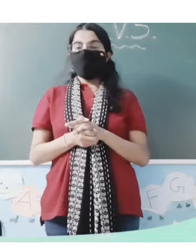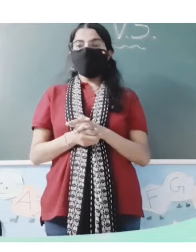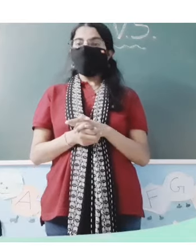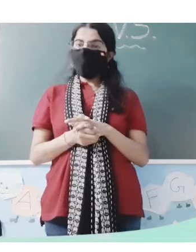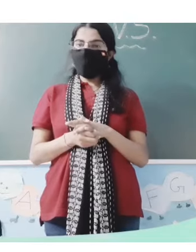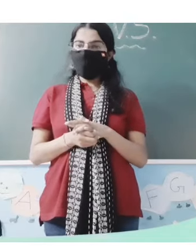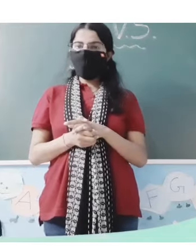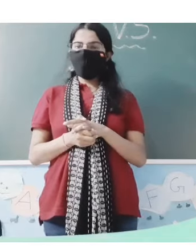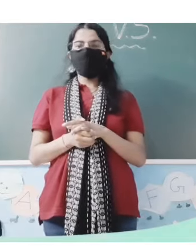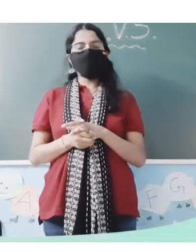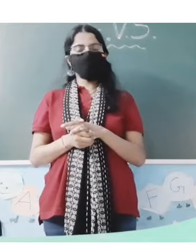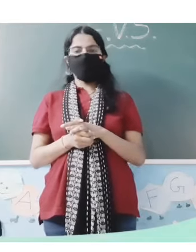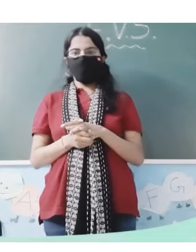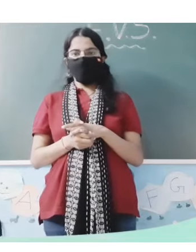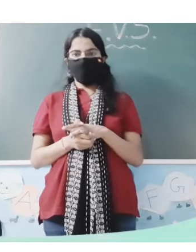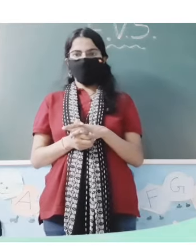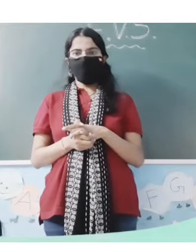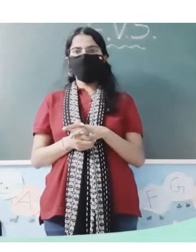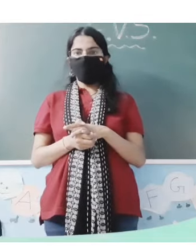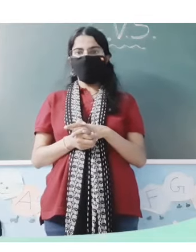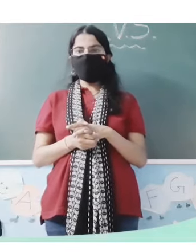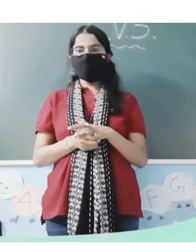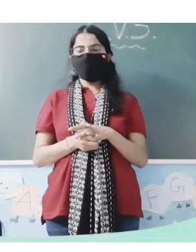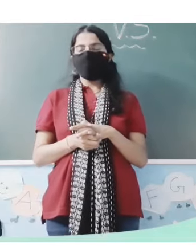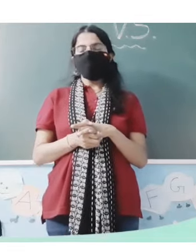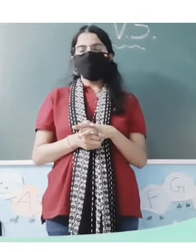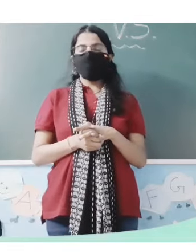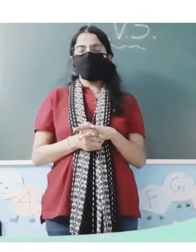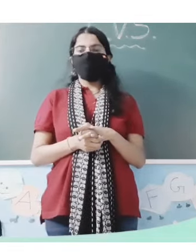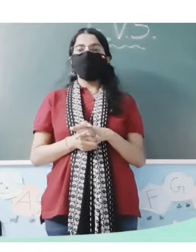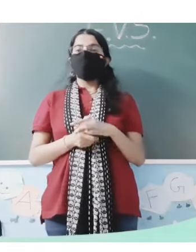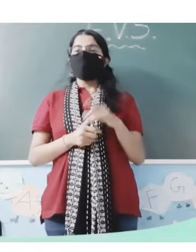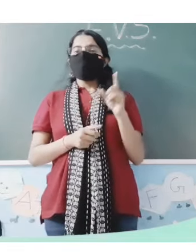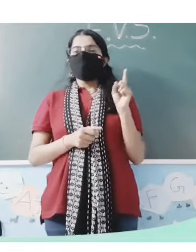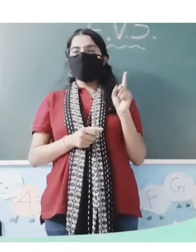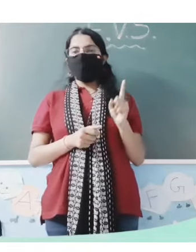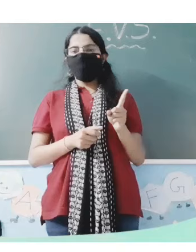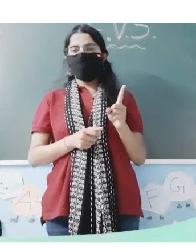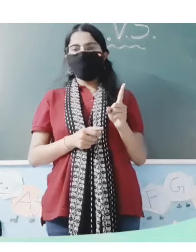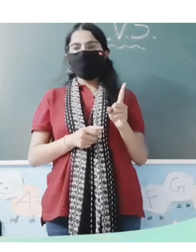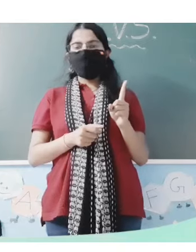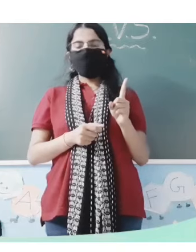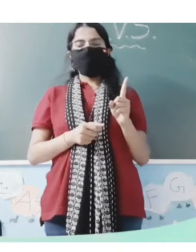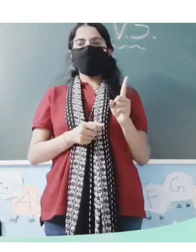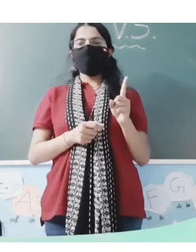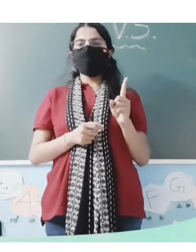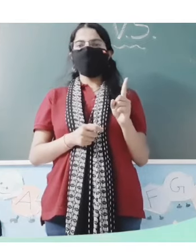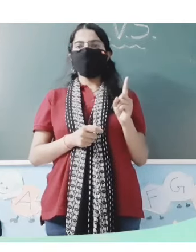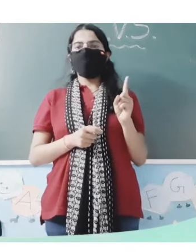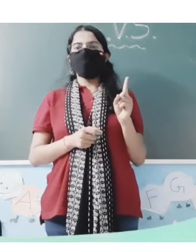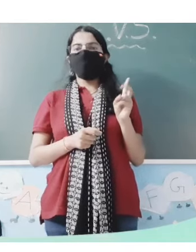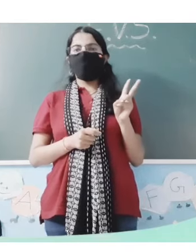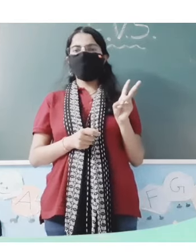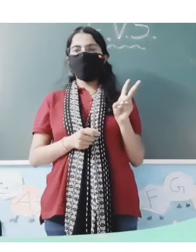Now let's revise month of the year. Okay? Say January, February,